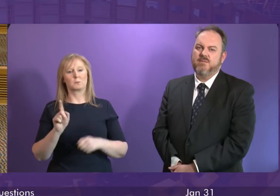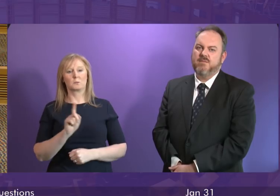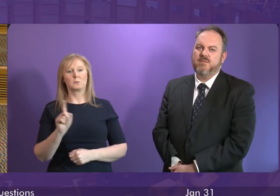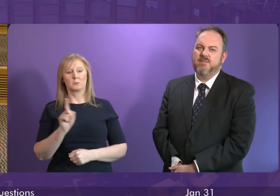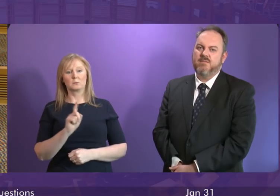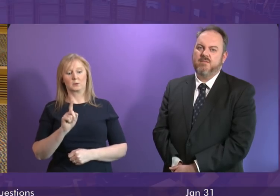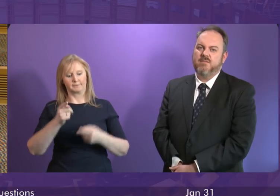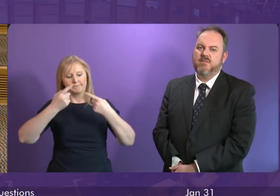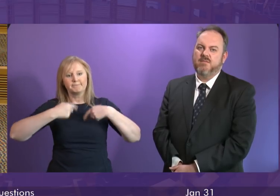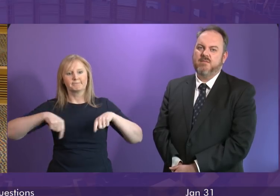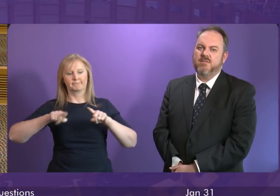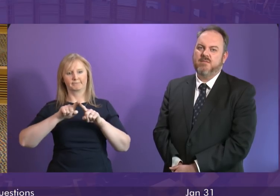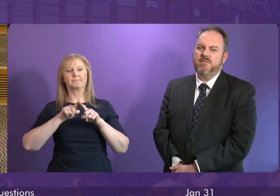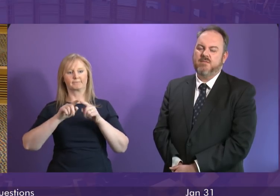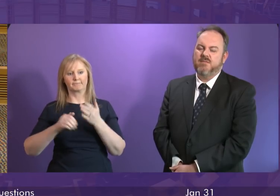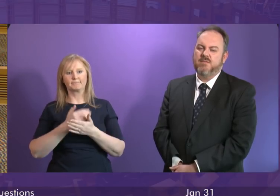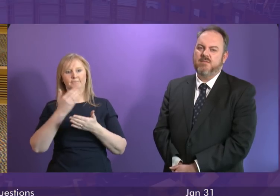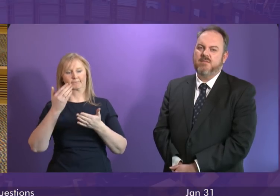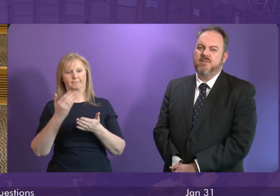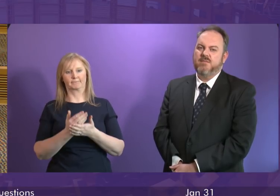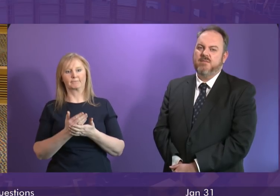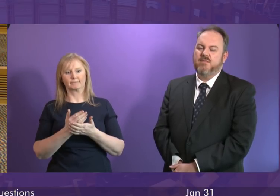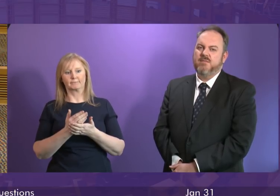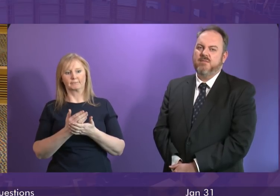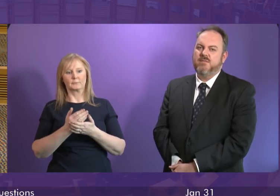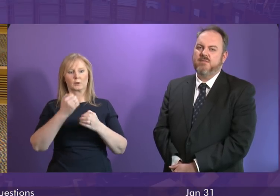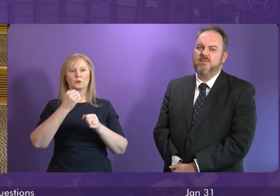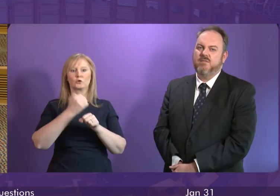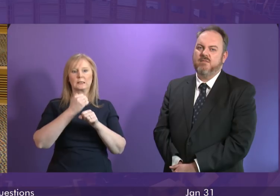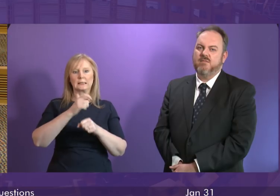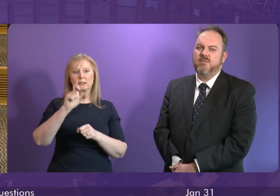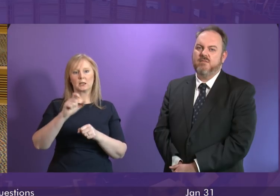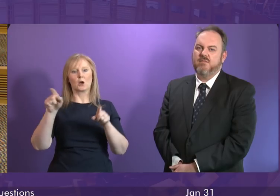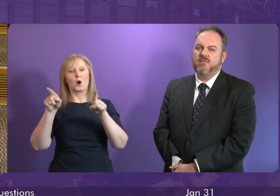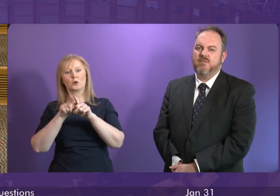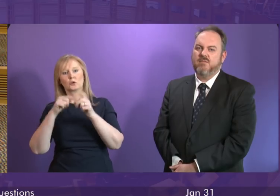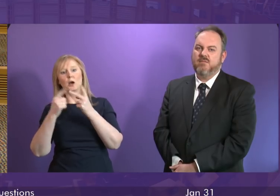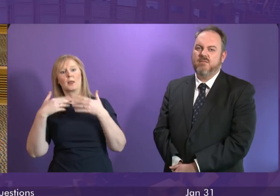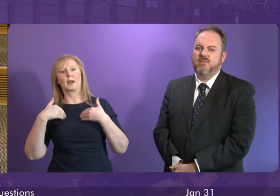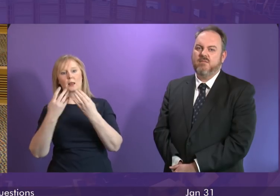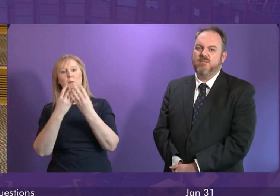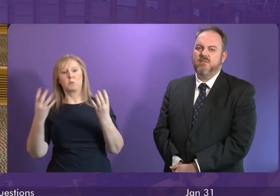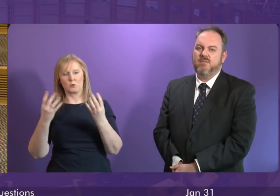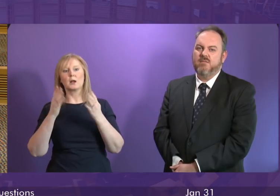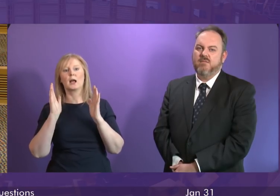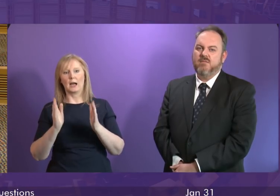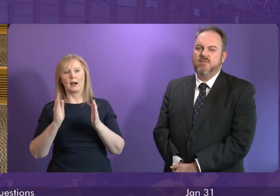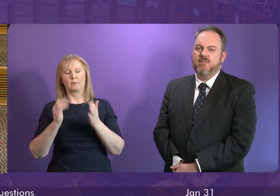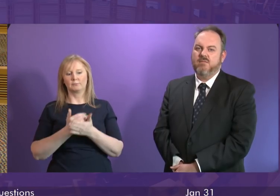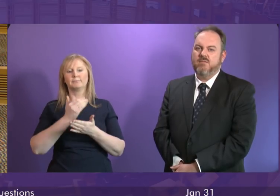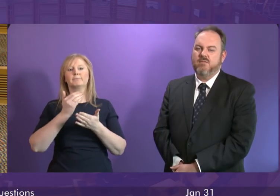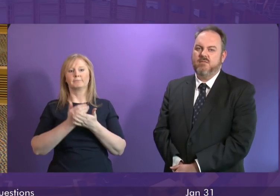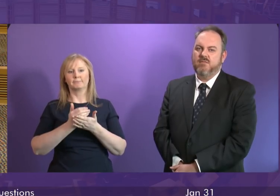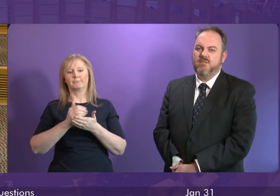all of us ensure that, not just in Greater Glasgow Health Board, but in all Health Boards, proper infection